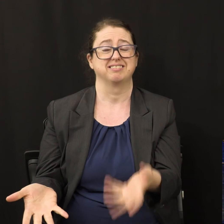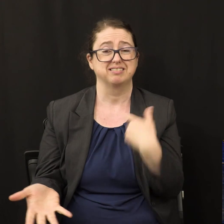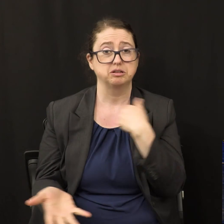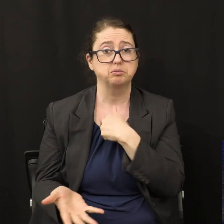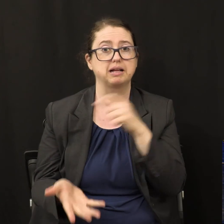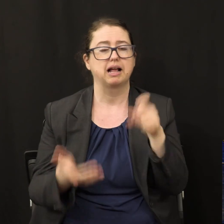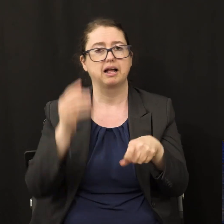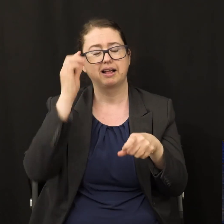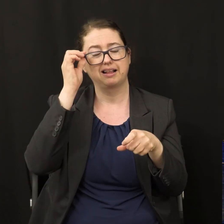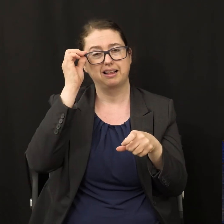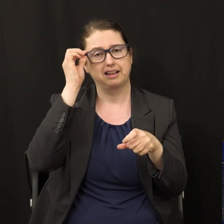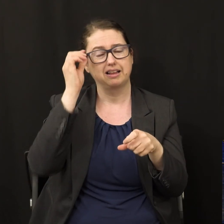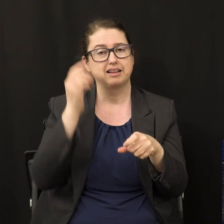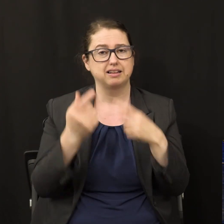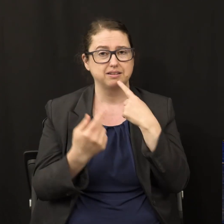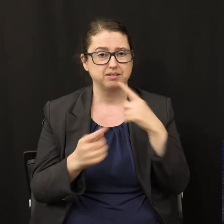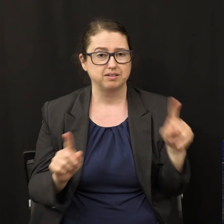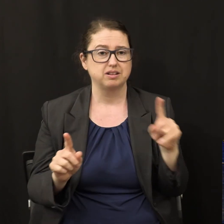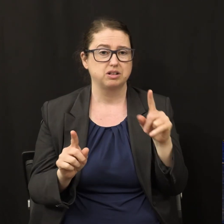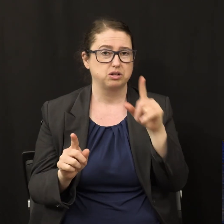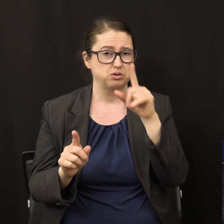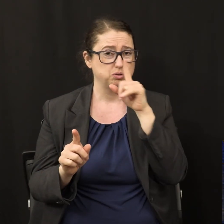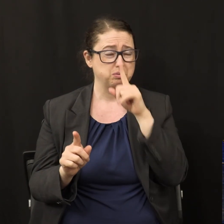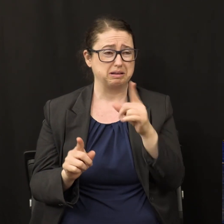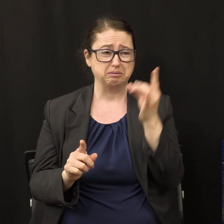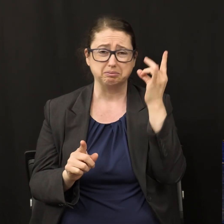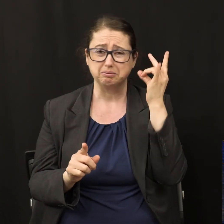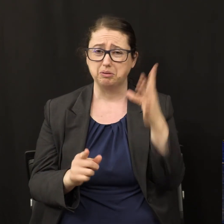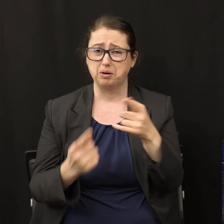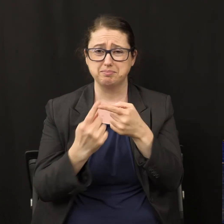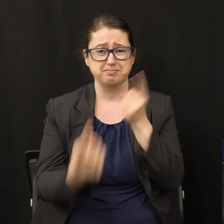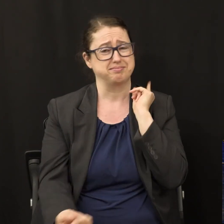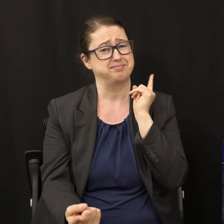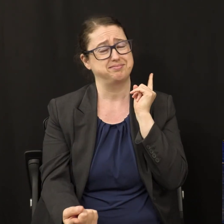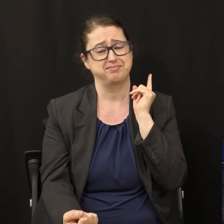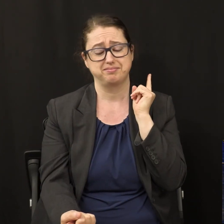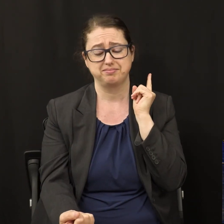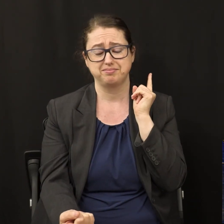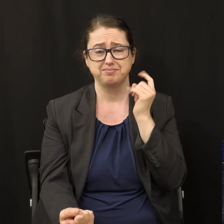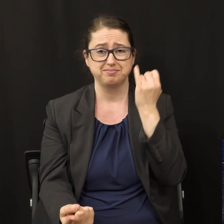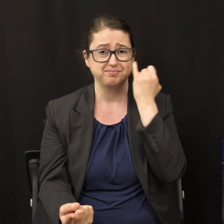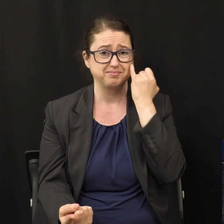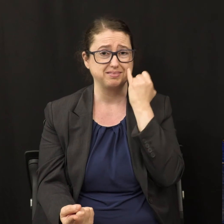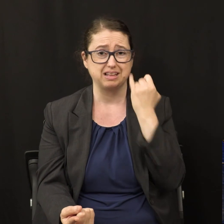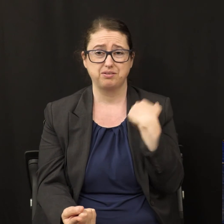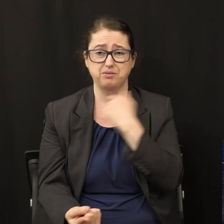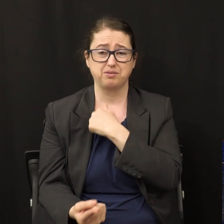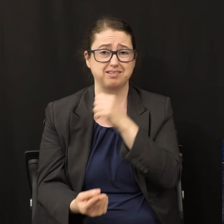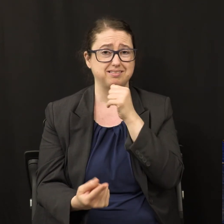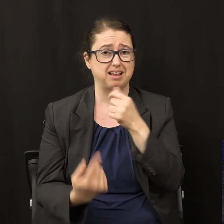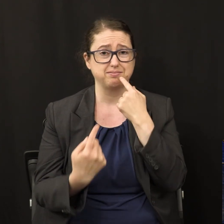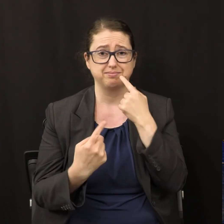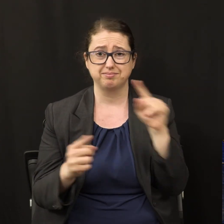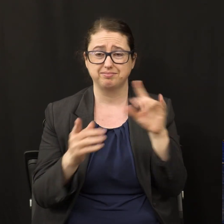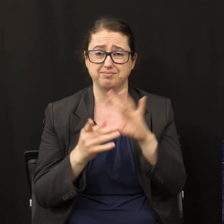of tremendous opposition if we're not doing it now in times of relative peace and prosperity